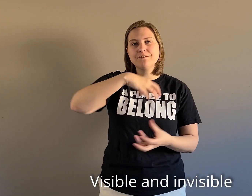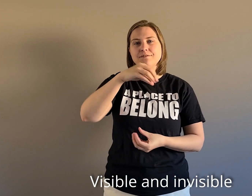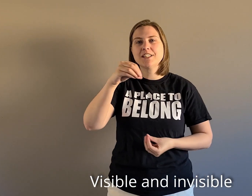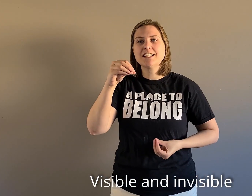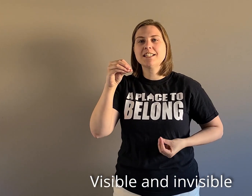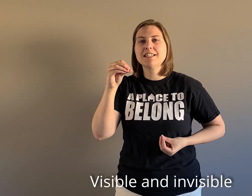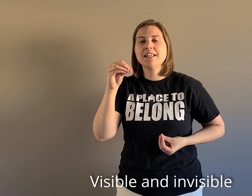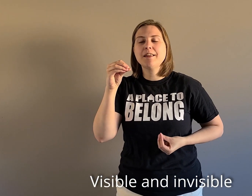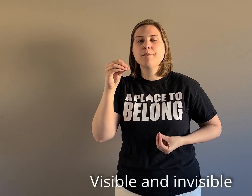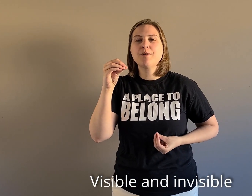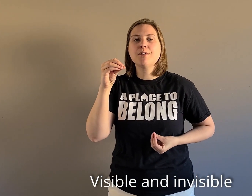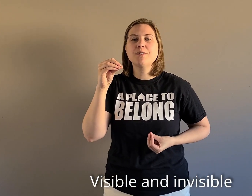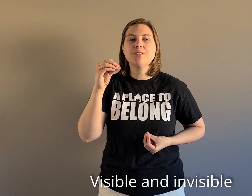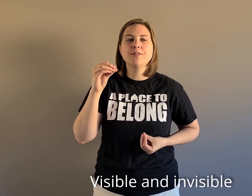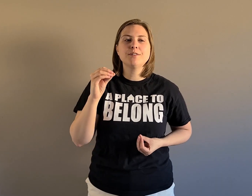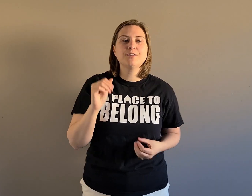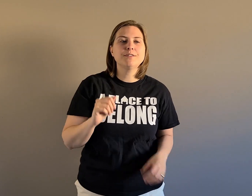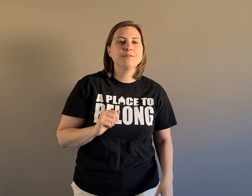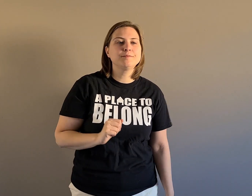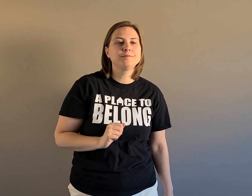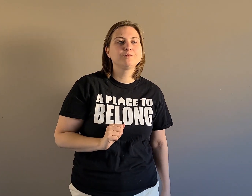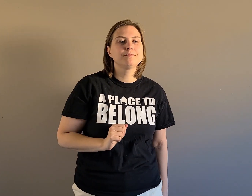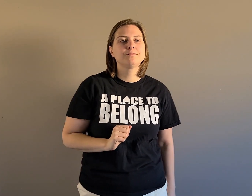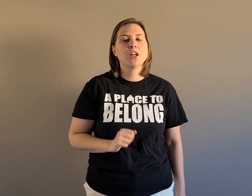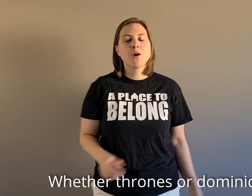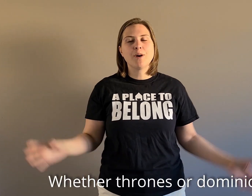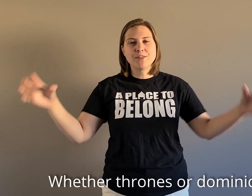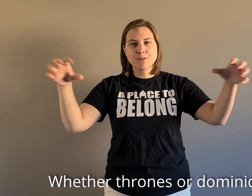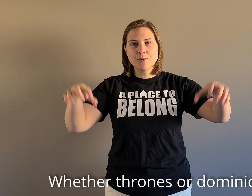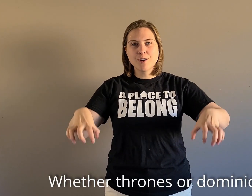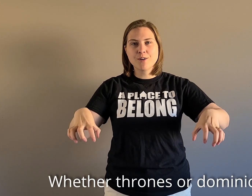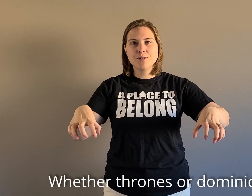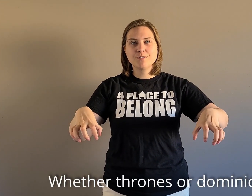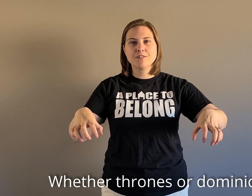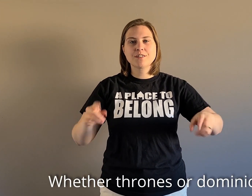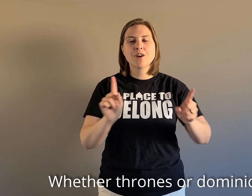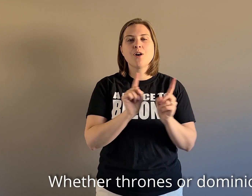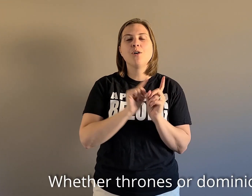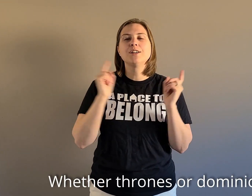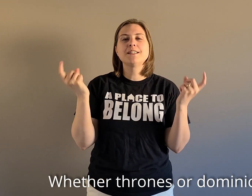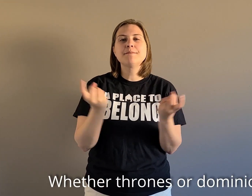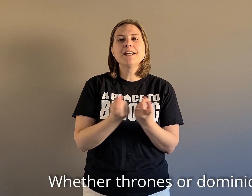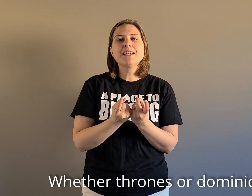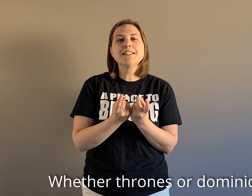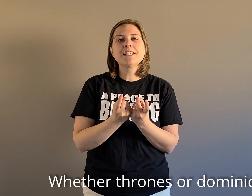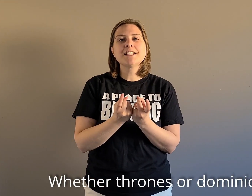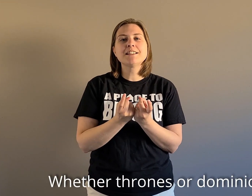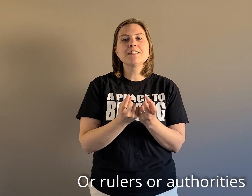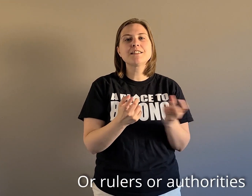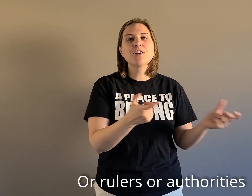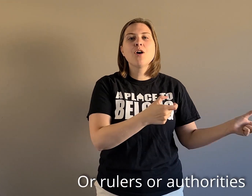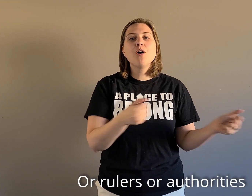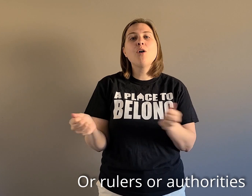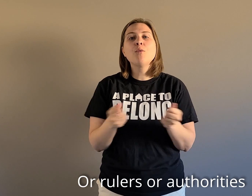immeasible for the thrones or dominions or